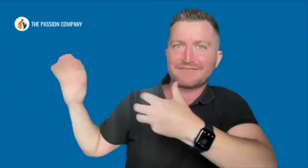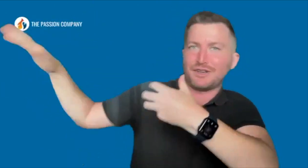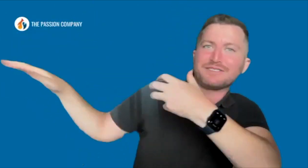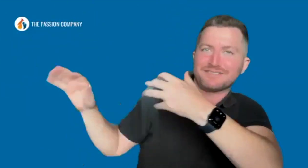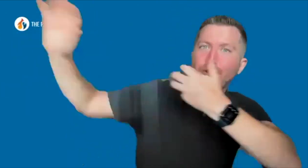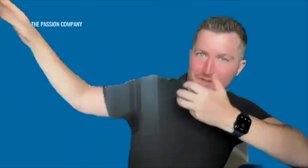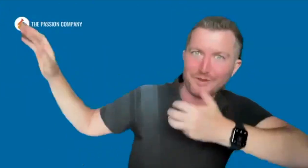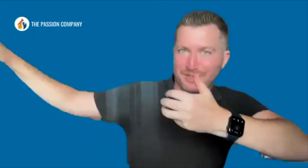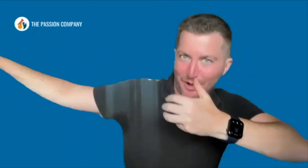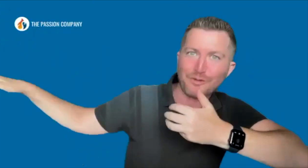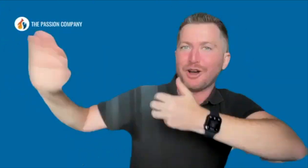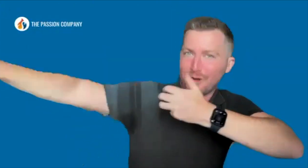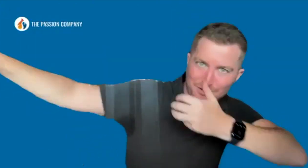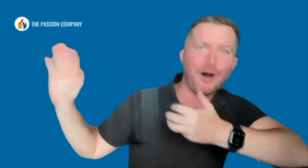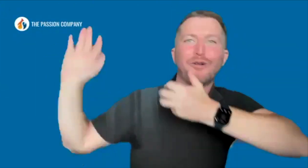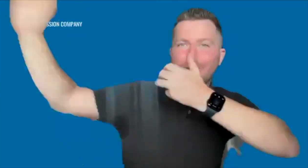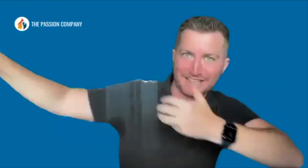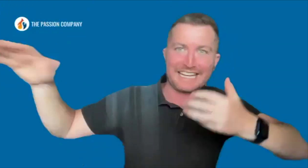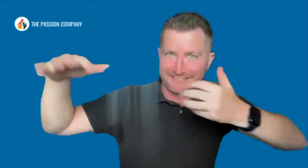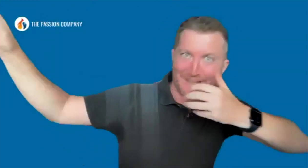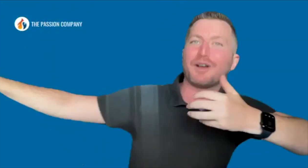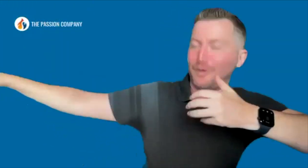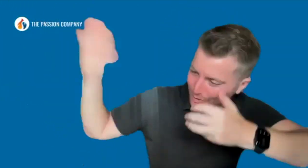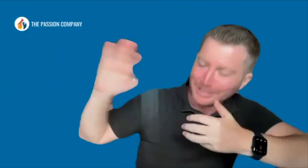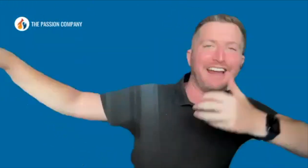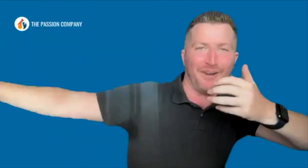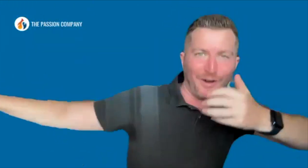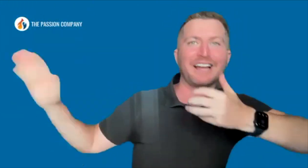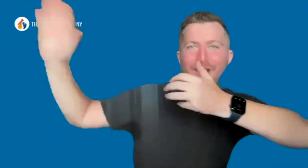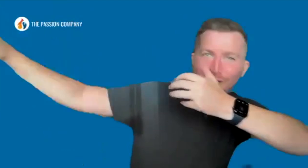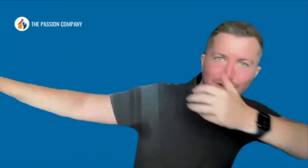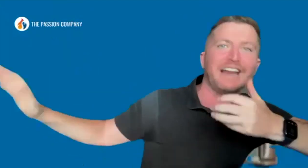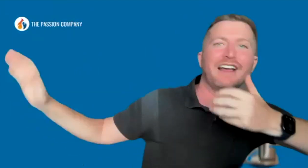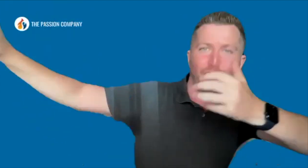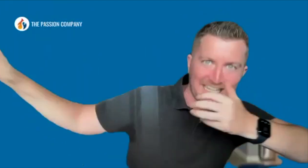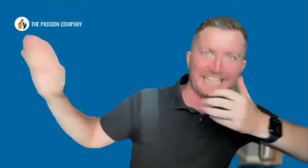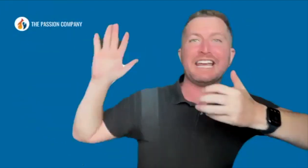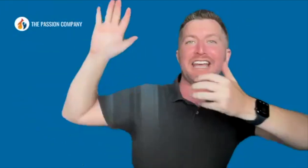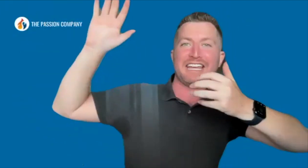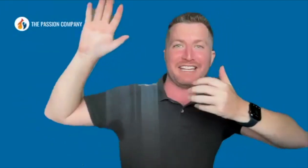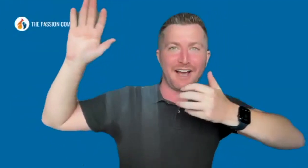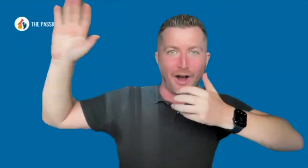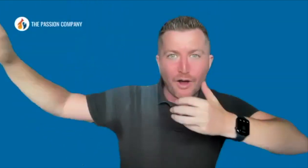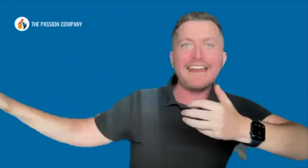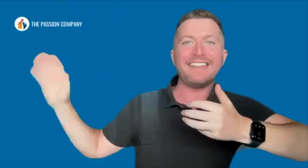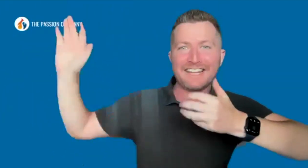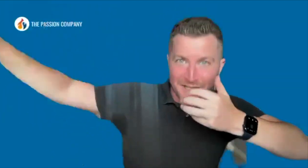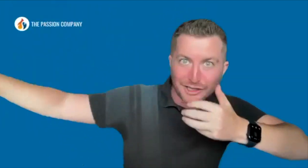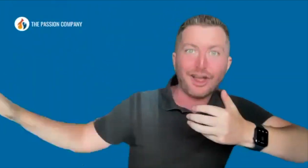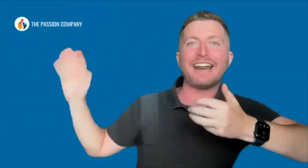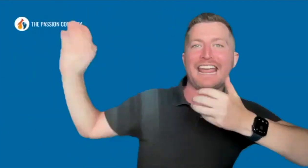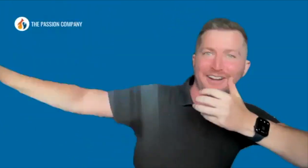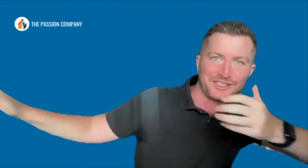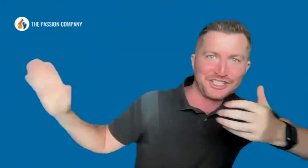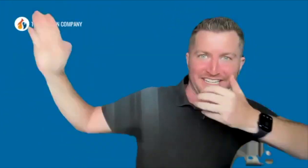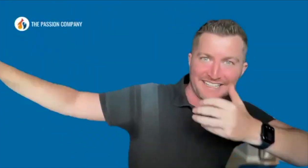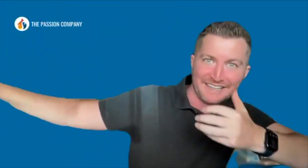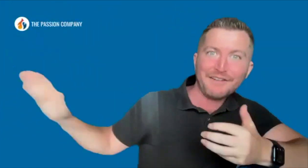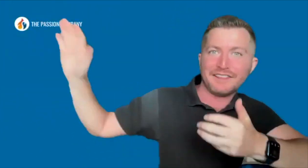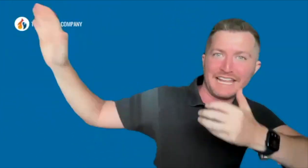no, go, go, go, go, like, hold on, hold on, hold on, like, all that, that's a lot of energy. Like,